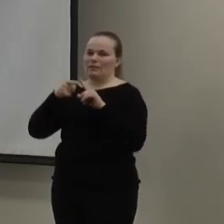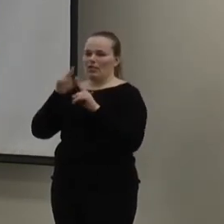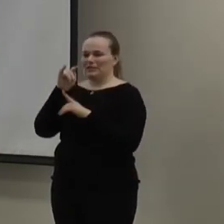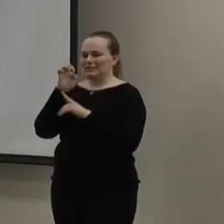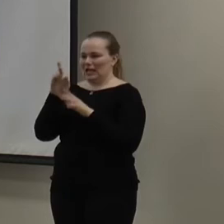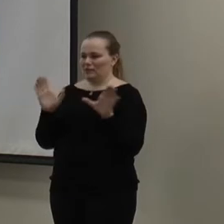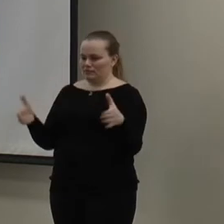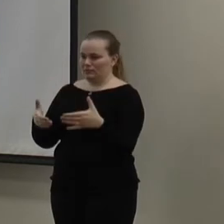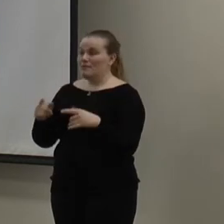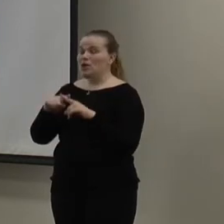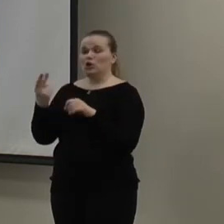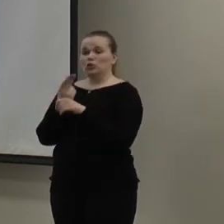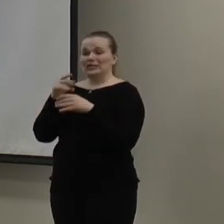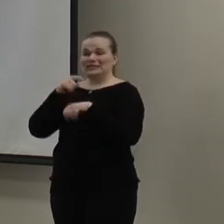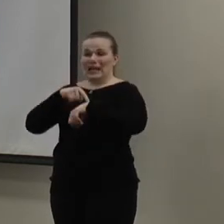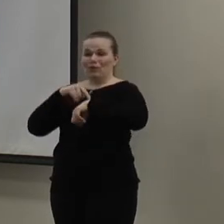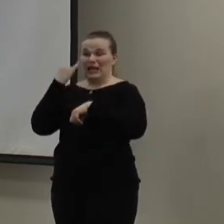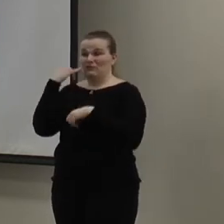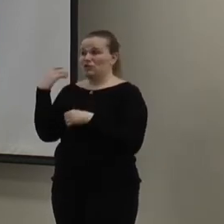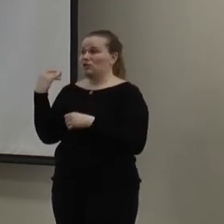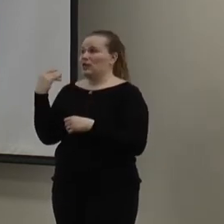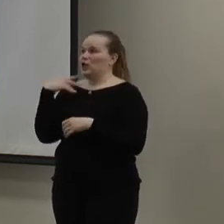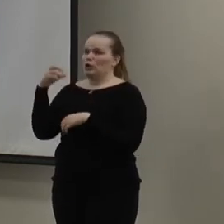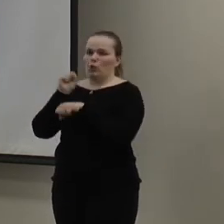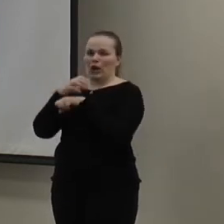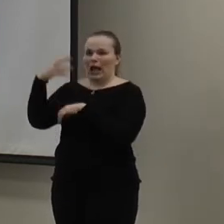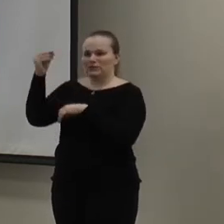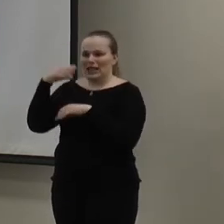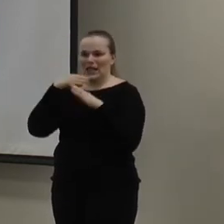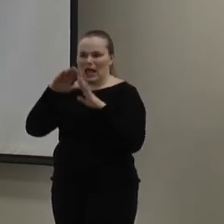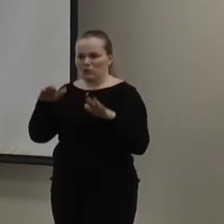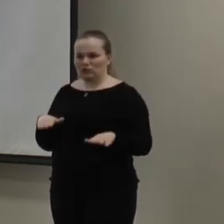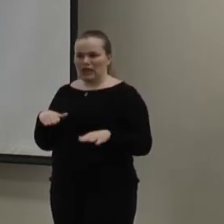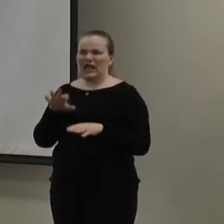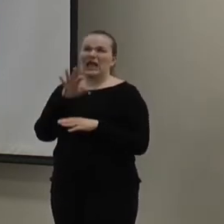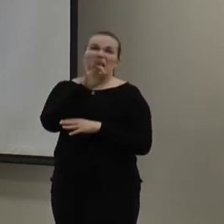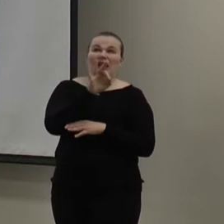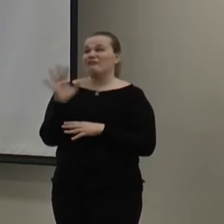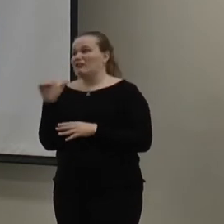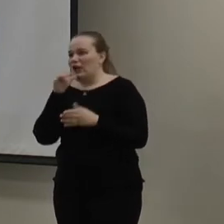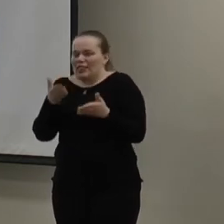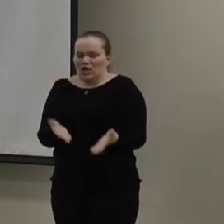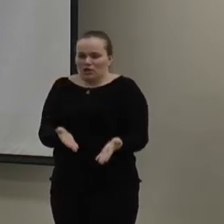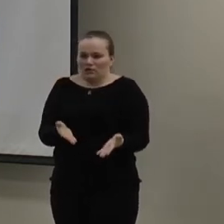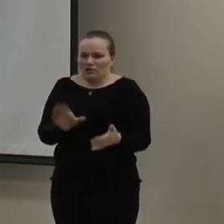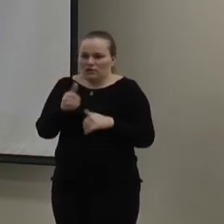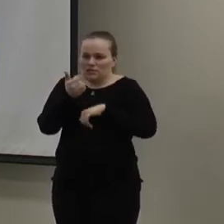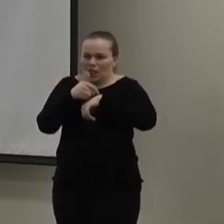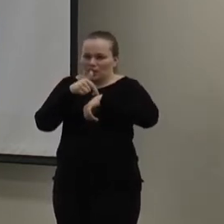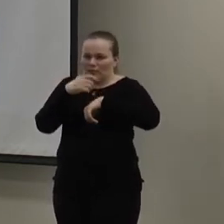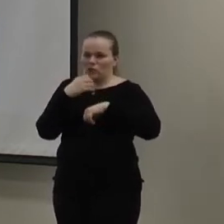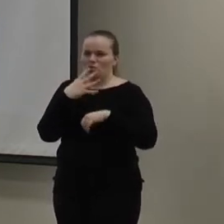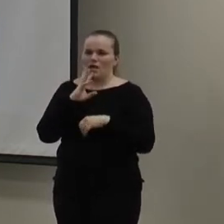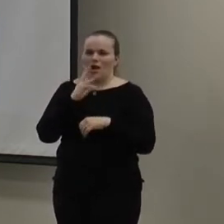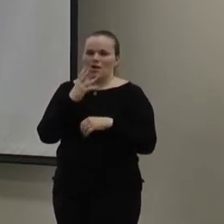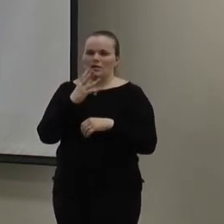also using a timer. So, you know, if you're out, if you work outside the home, you know, 95 and not there. So, set the timer so that the